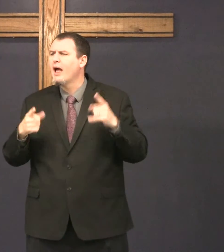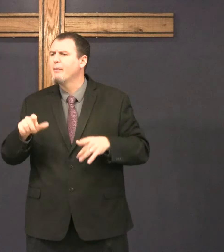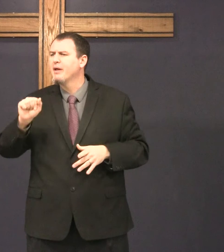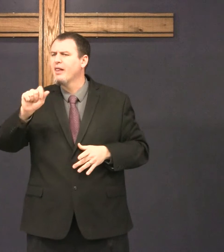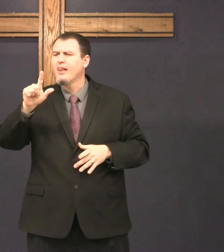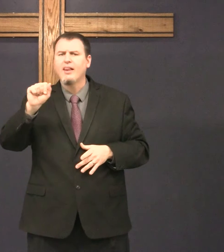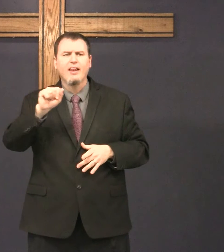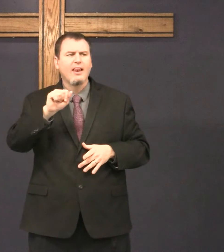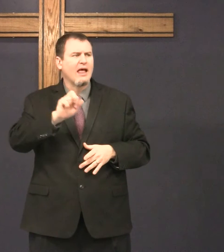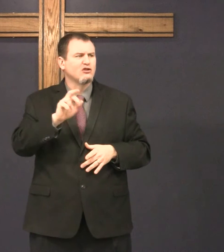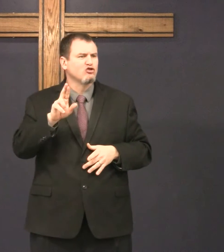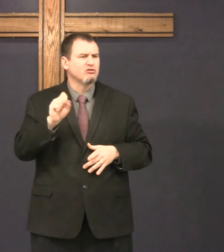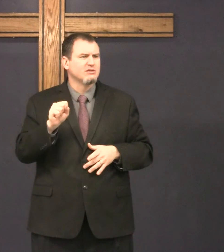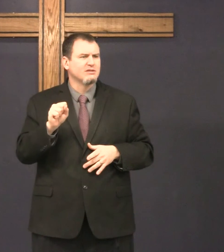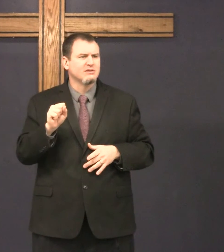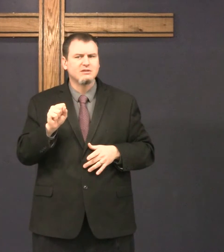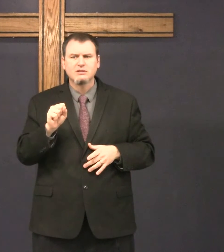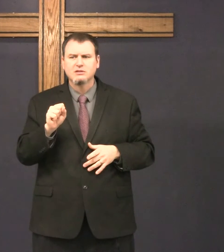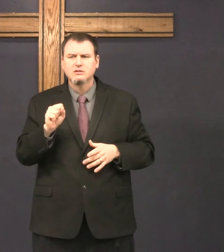what happened to Lazarus?